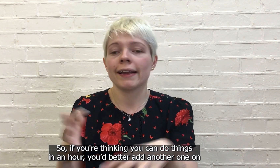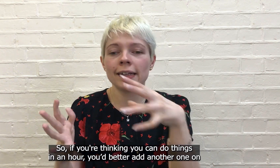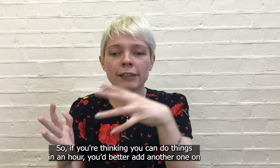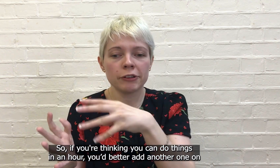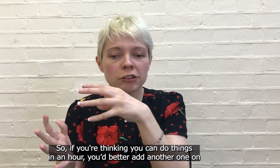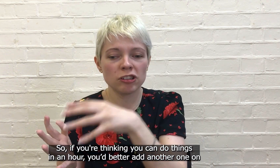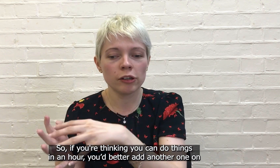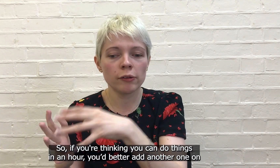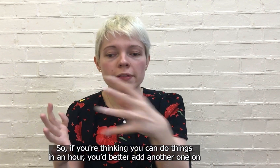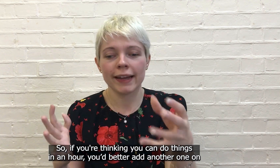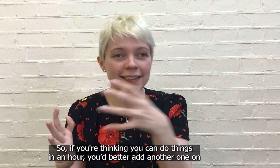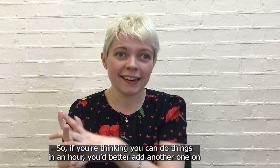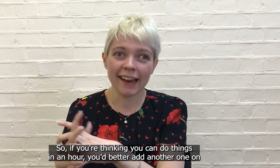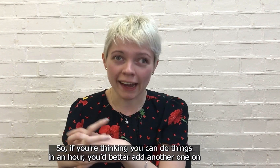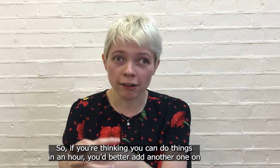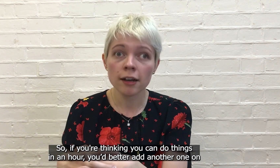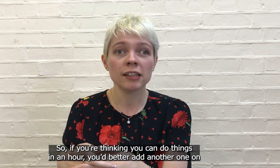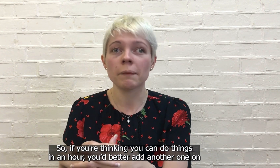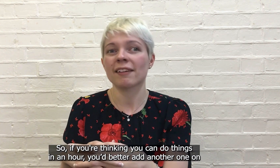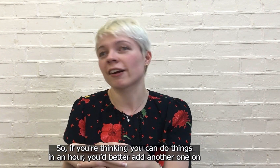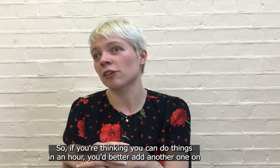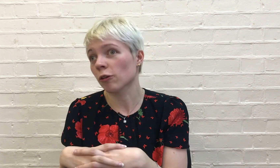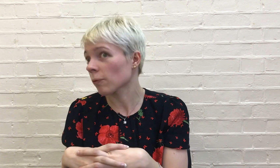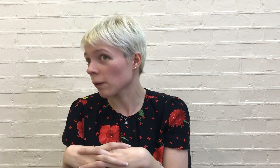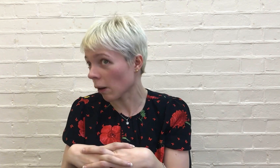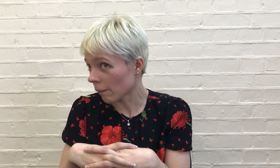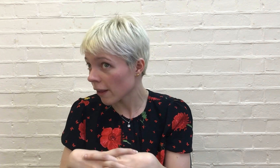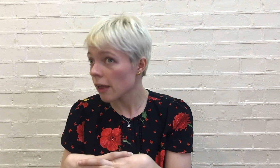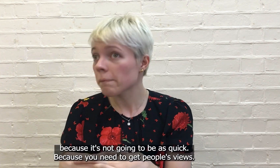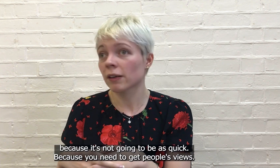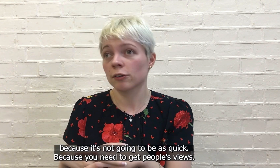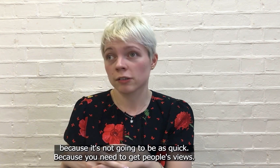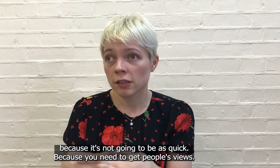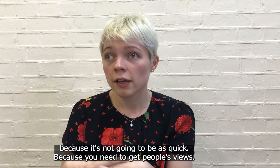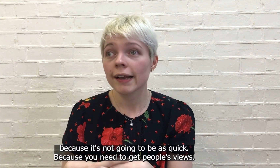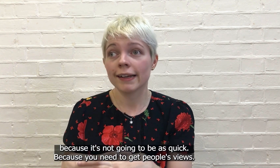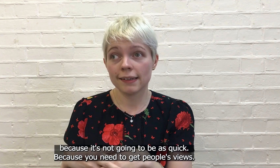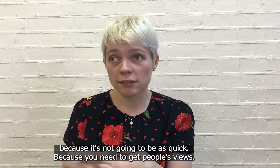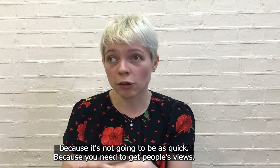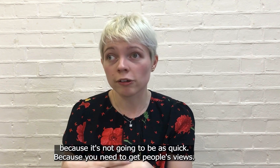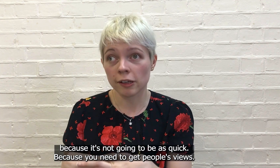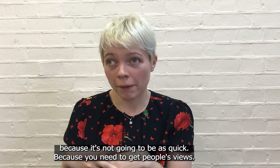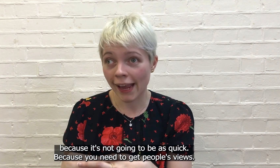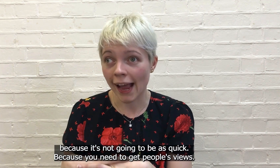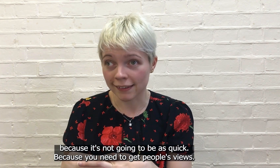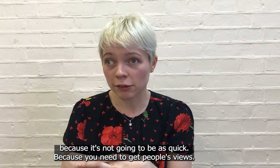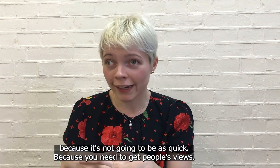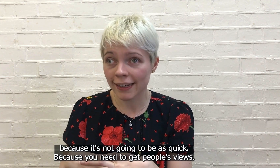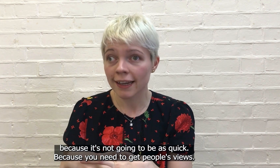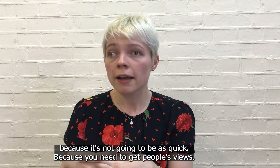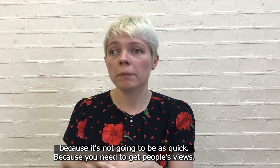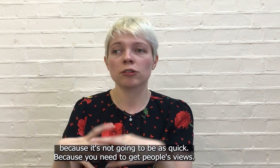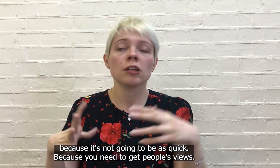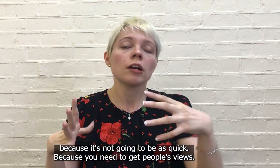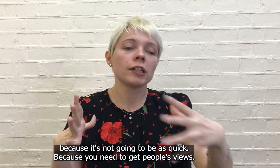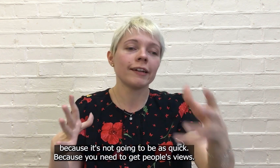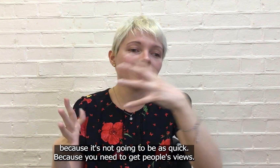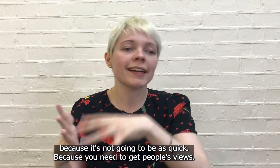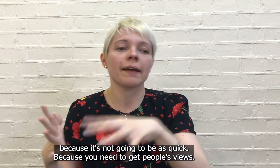you can do things in an hour you better have another one because it's not going to be as quick because you need to get